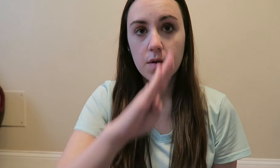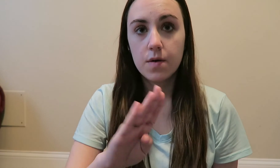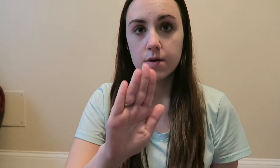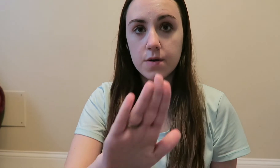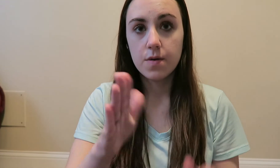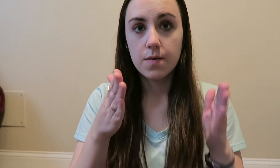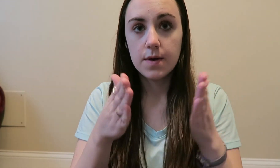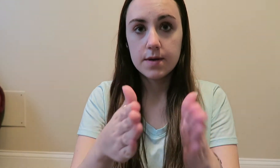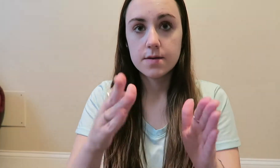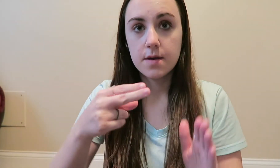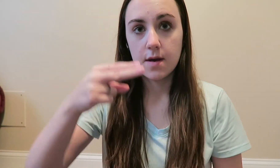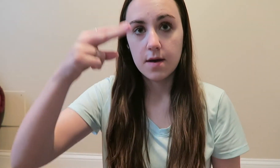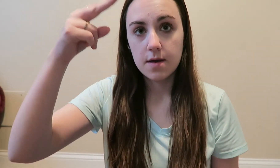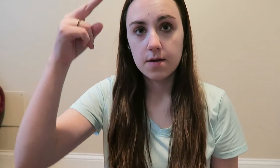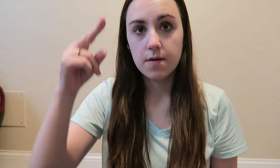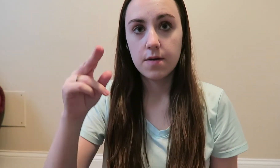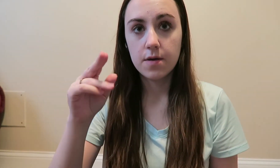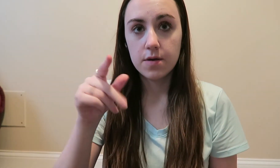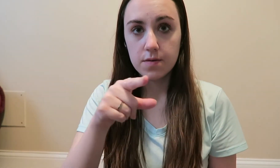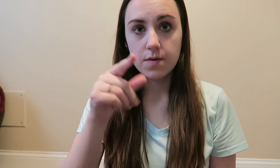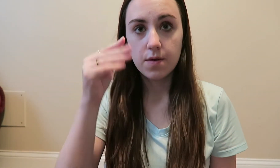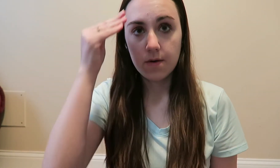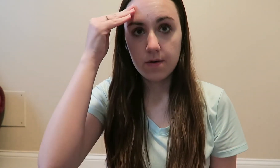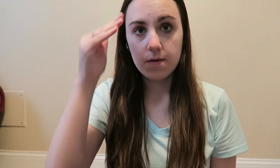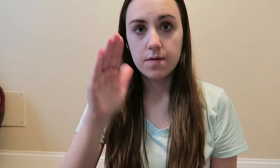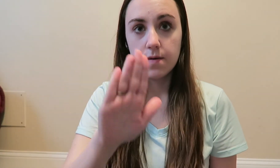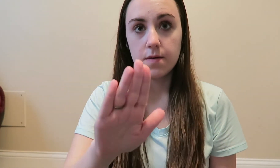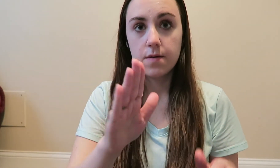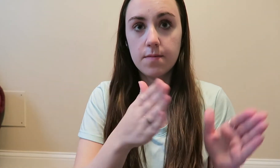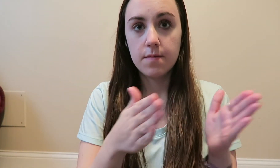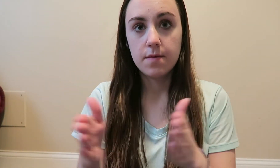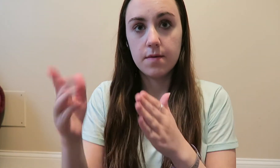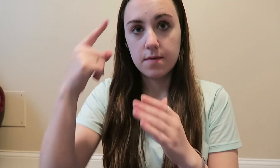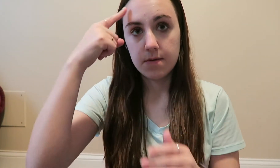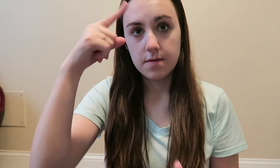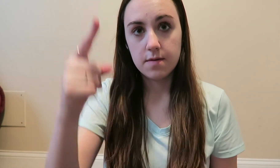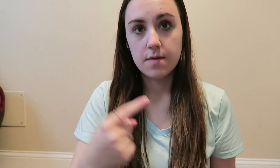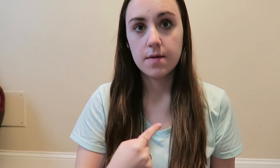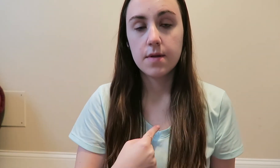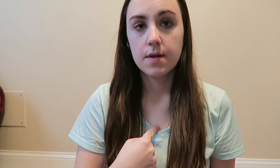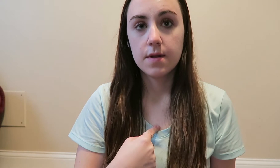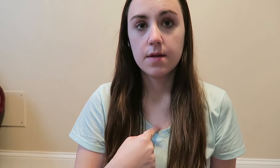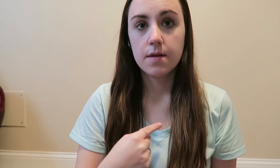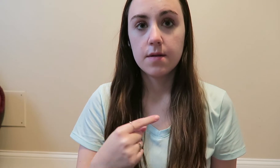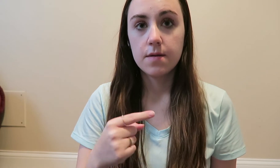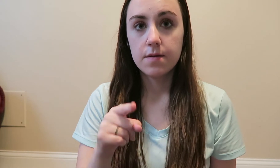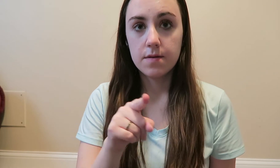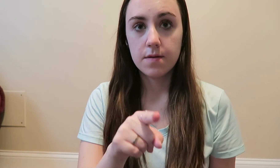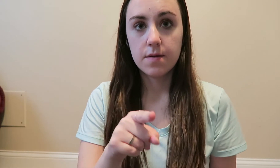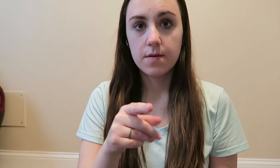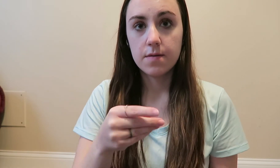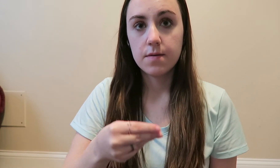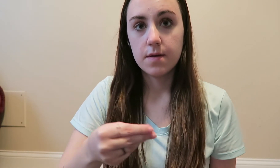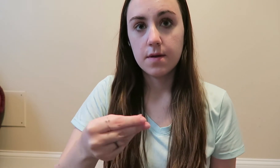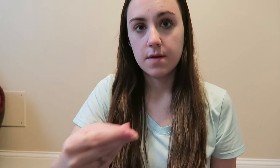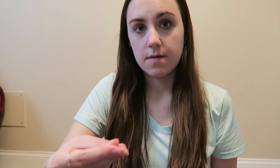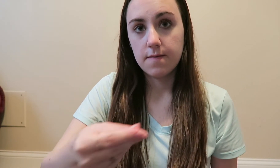lord your ways are higher you know your plans for me you give purpose